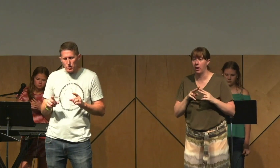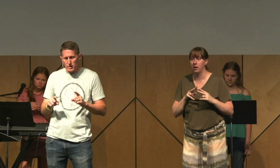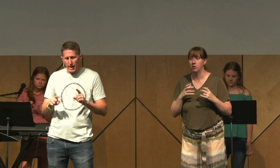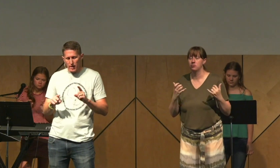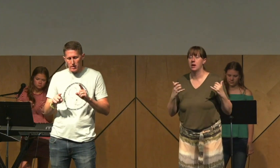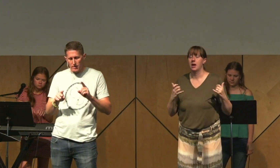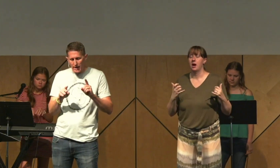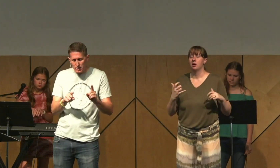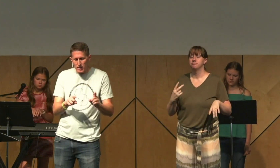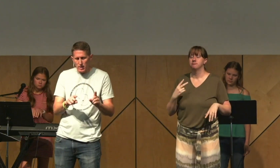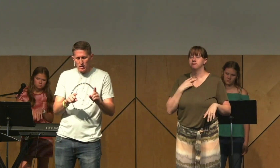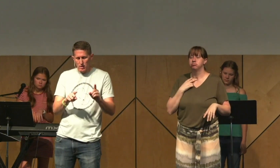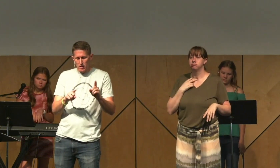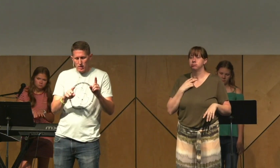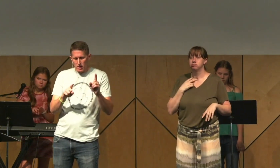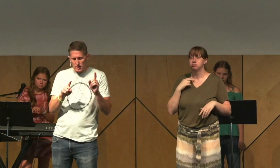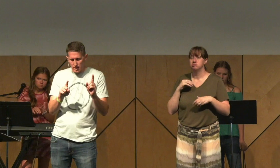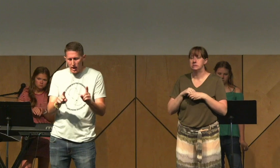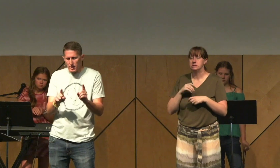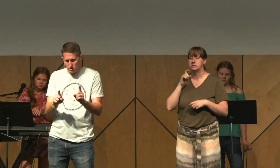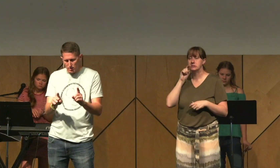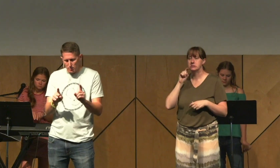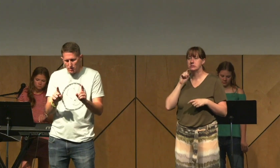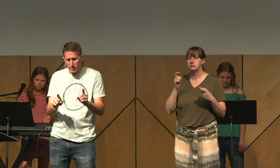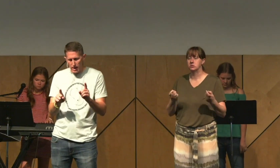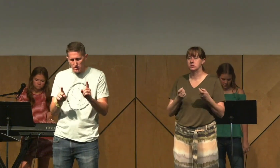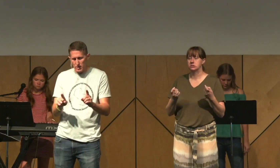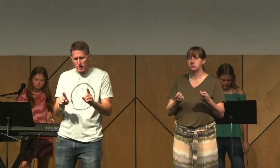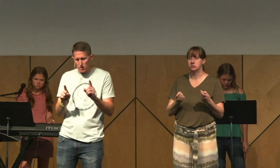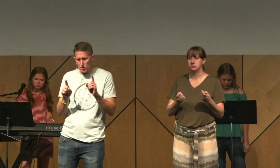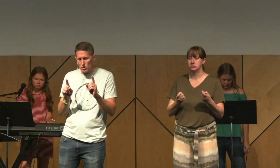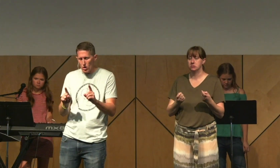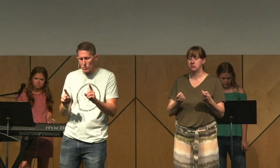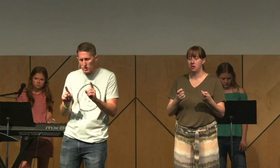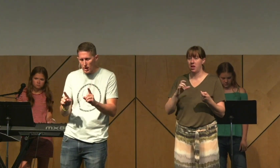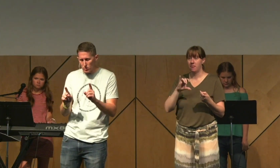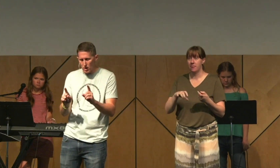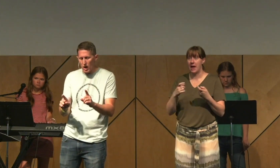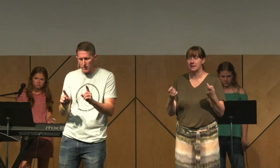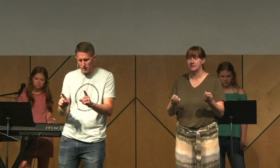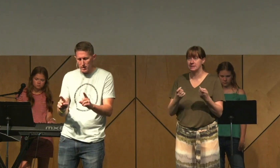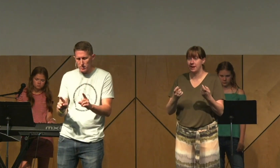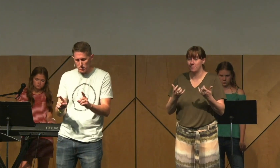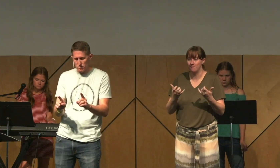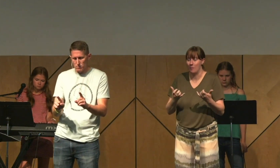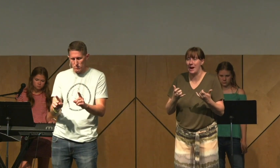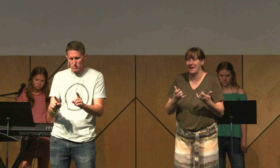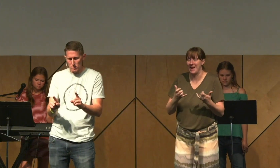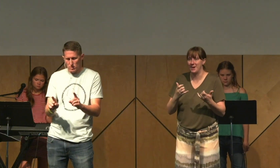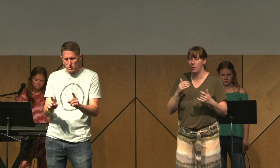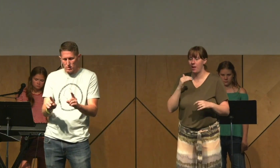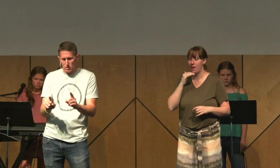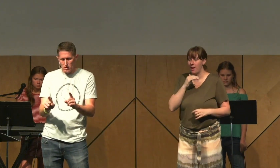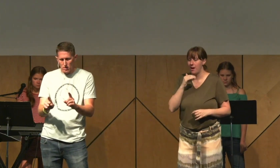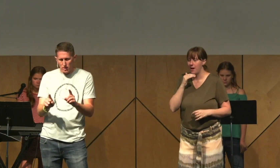And usually that sin is lying to them, even now saying, don't tell God this.